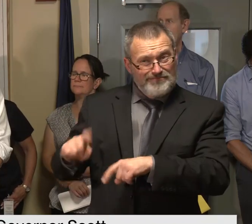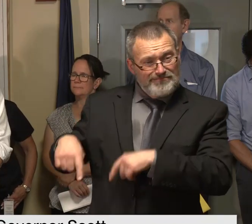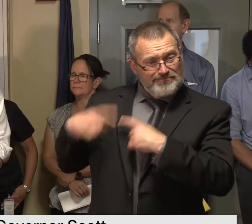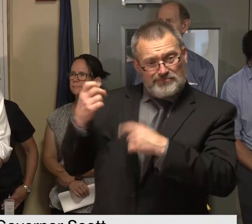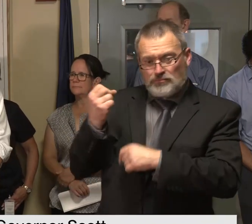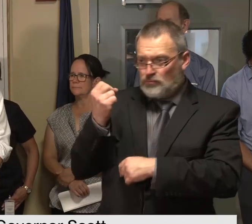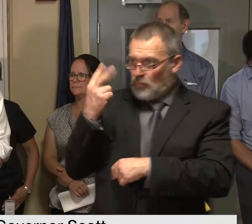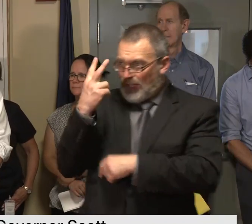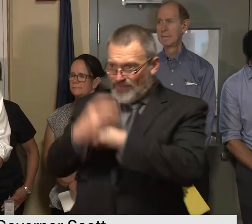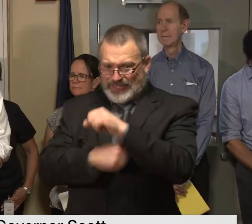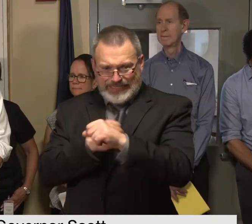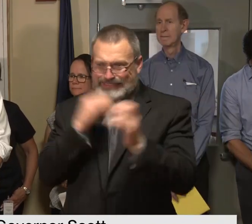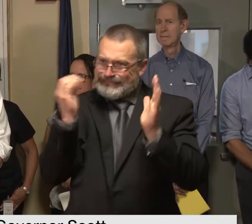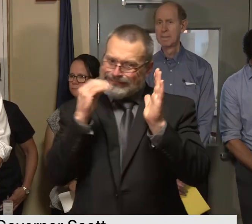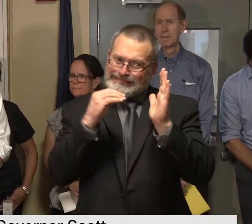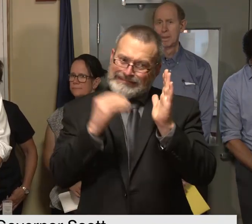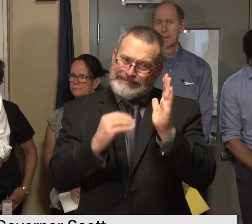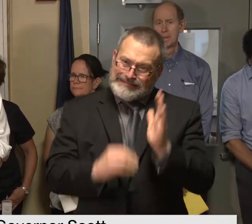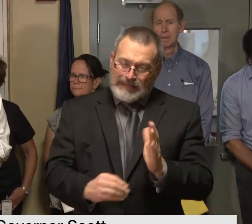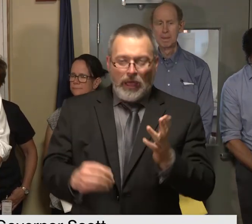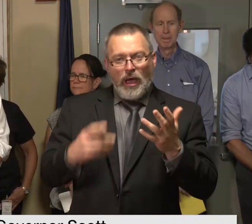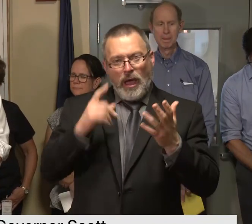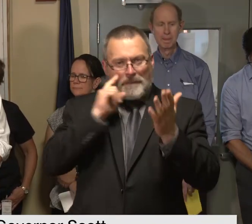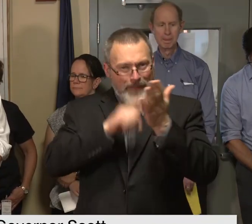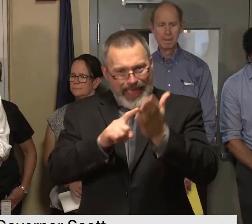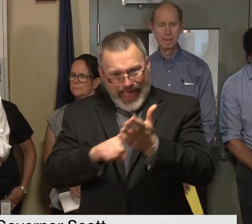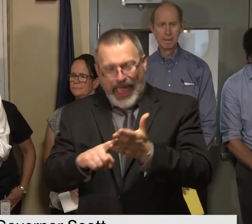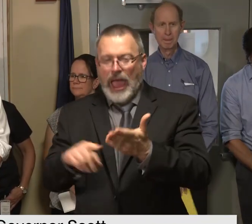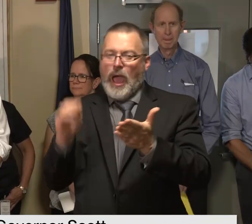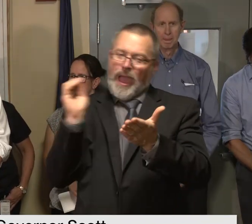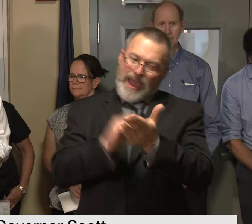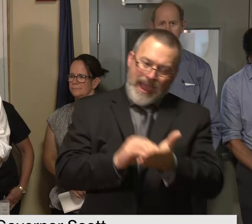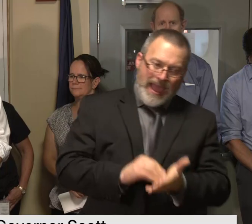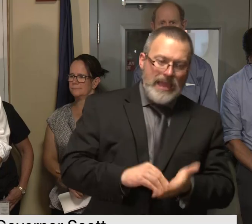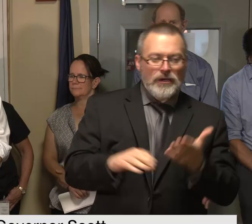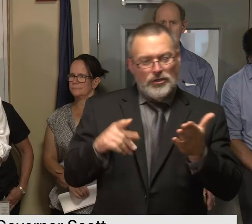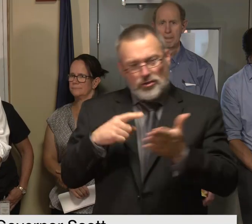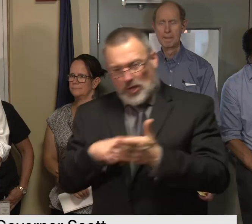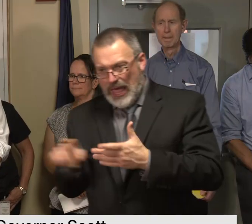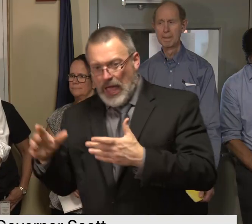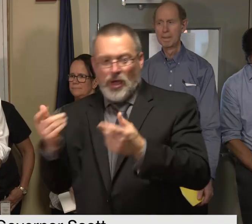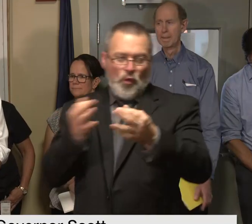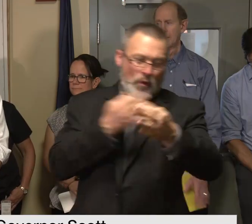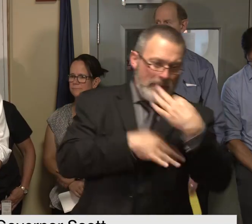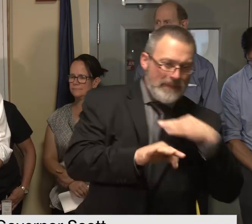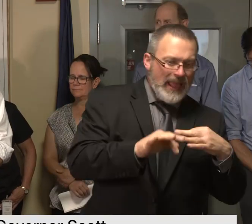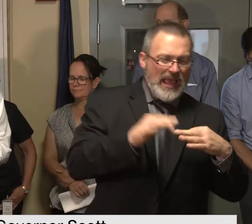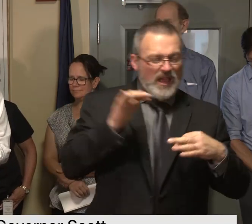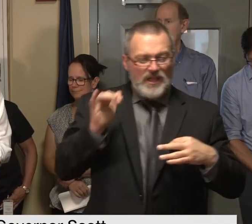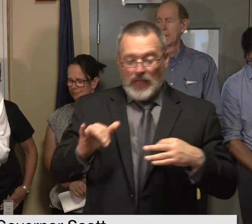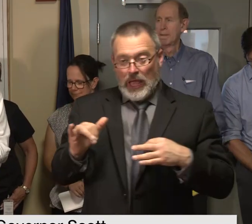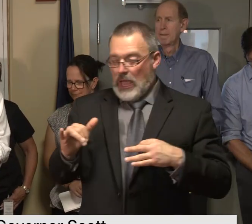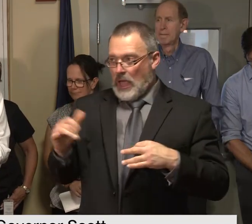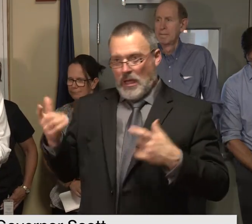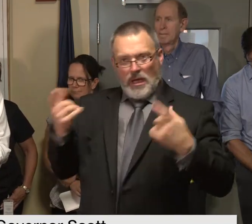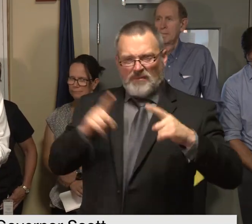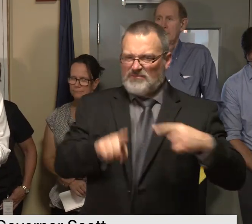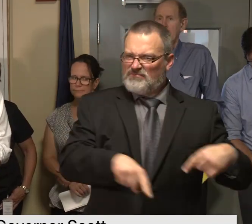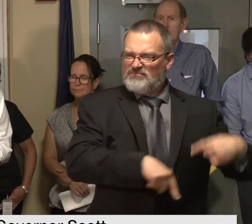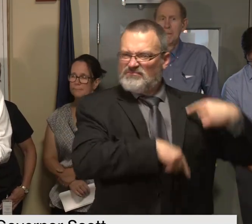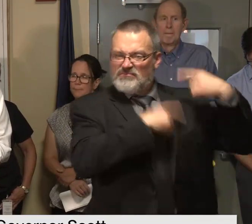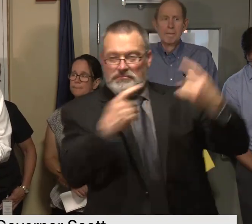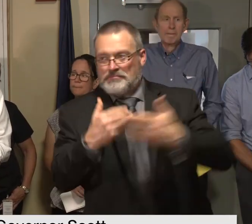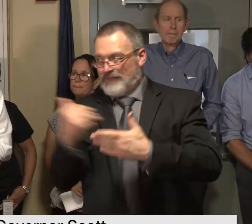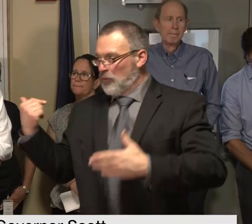because many of those culverts were put in before most of our current employees including me worked here but we've accomplished